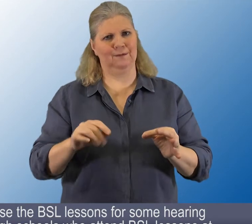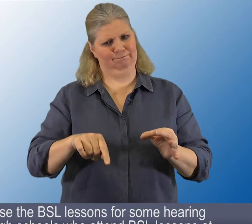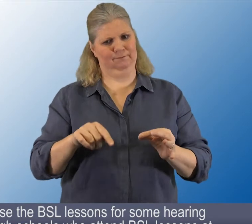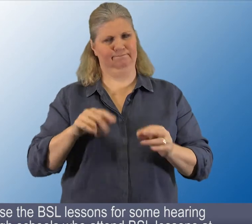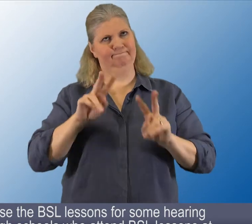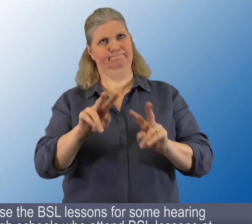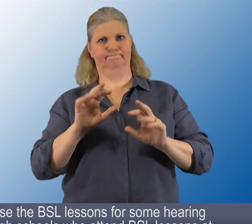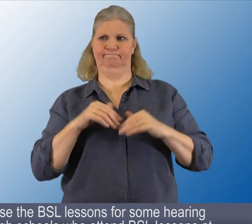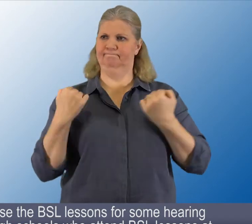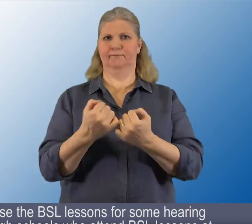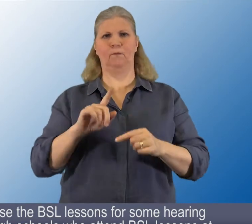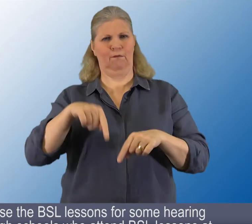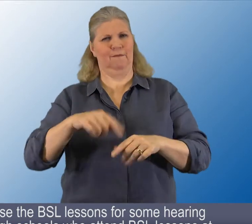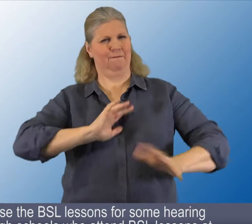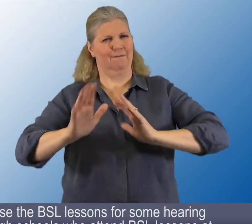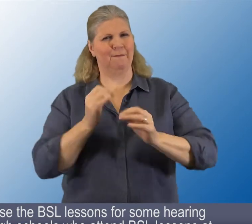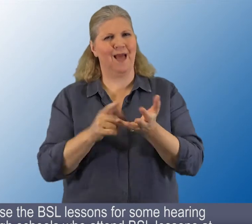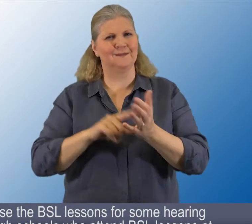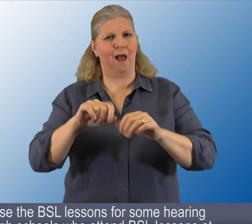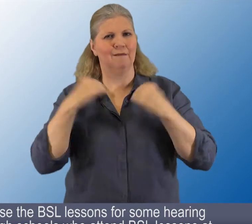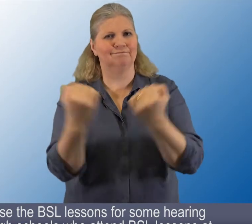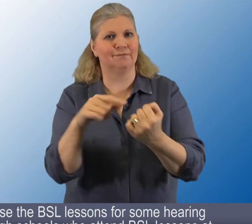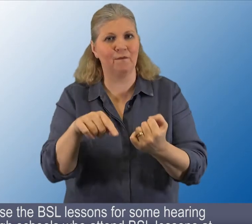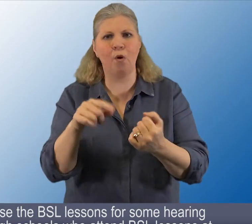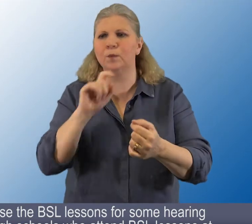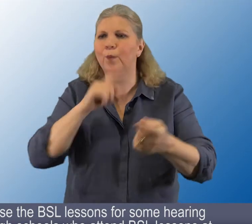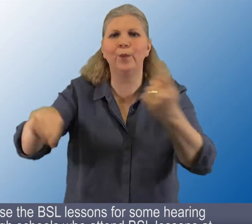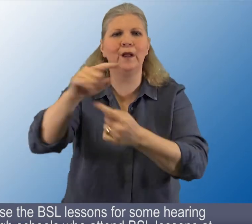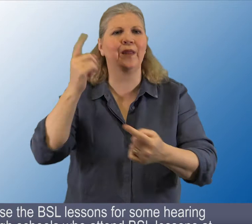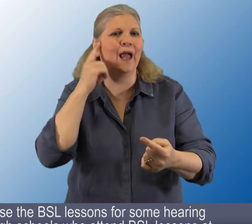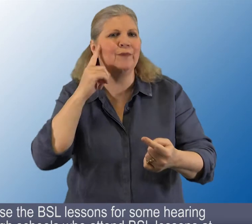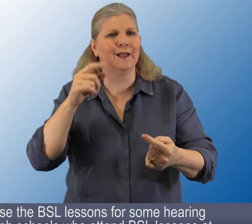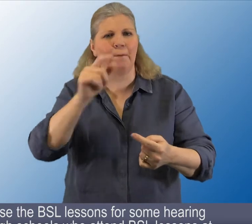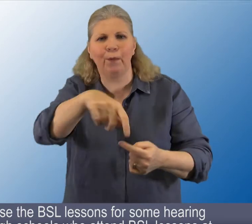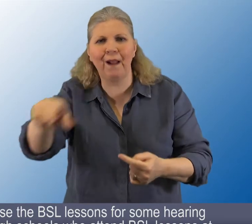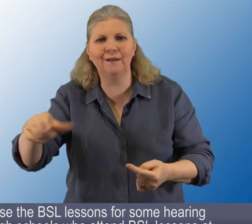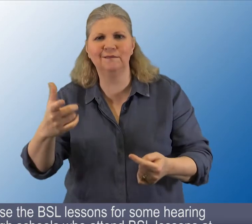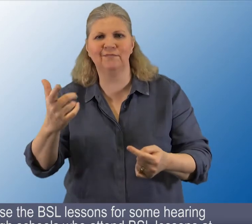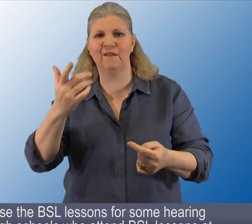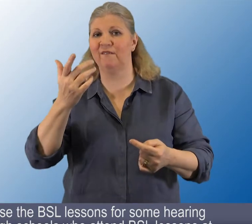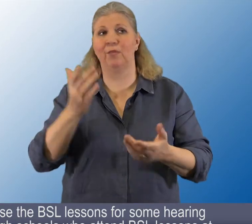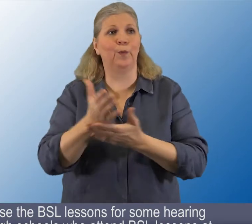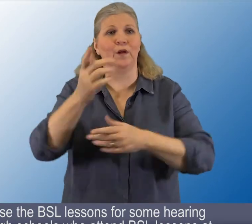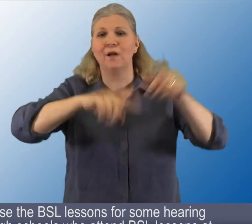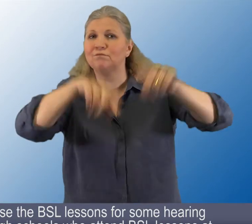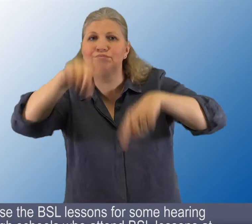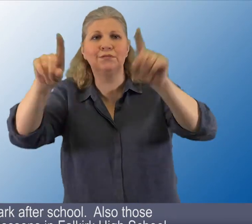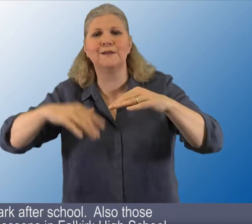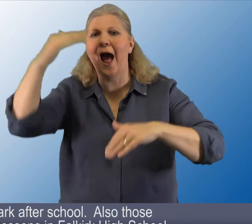Sub-Action 16. Formalise the BSL lessons for some hearing pupils from various high schools who attend BSL lessons at Windsor